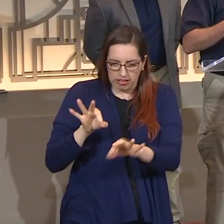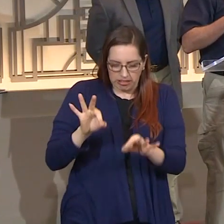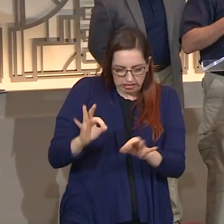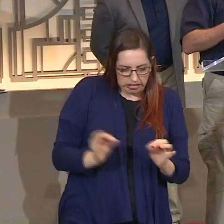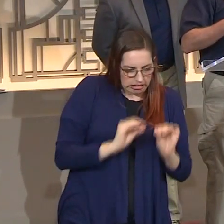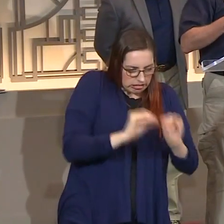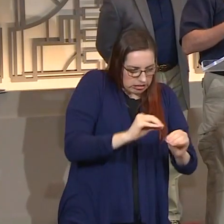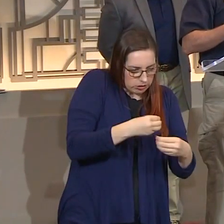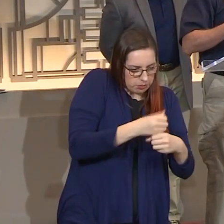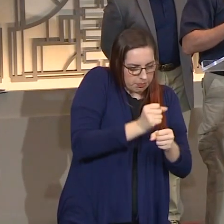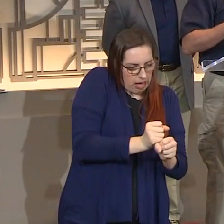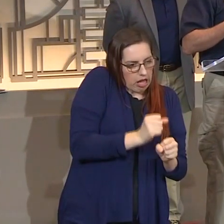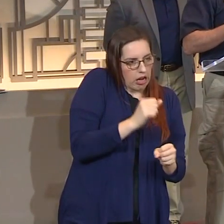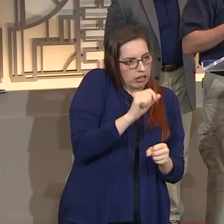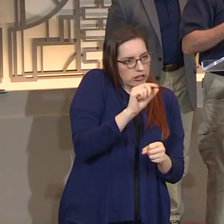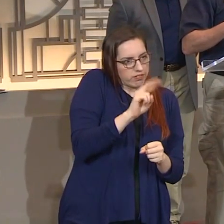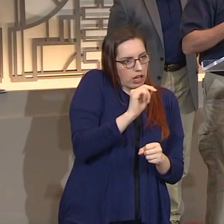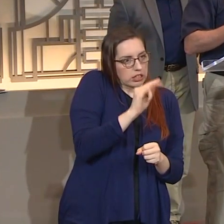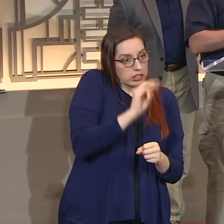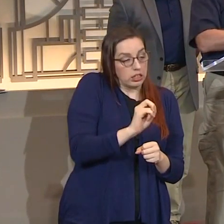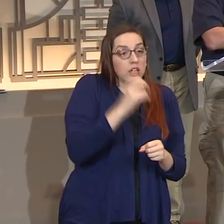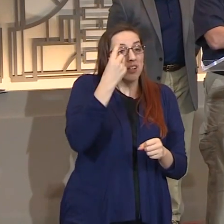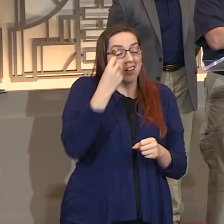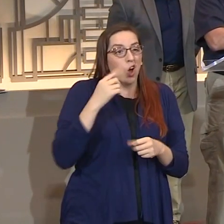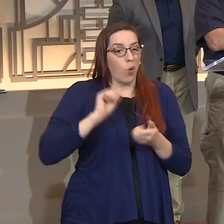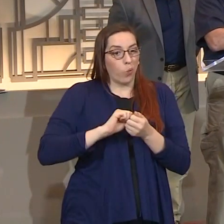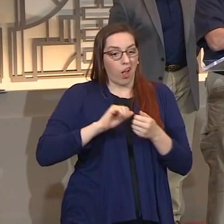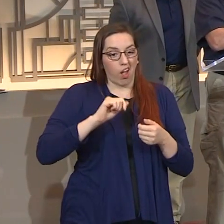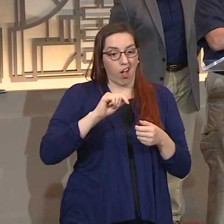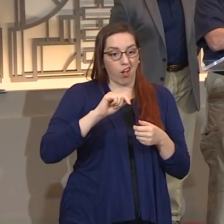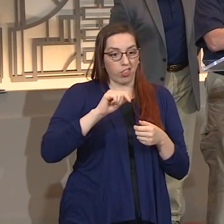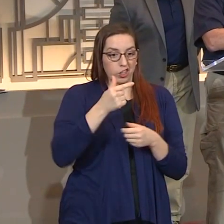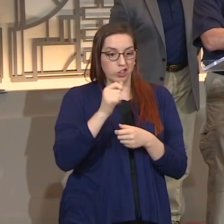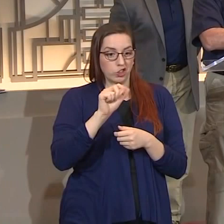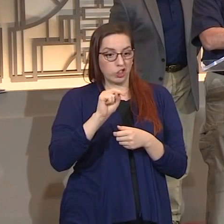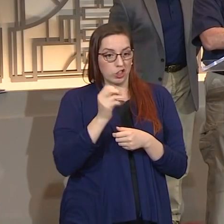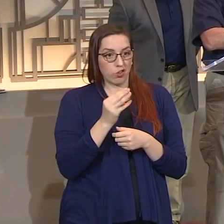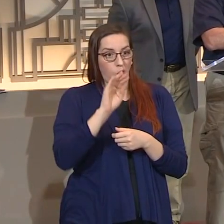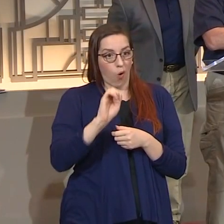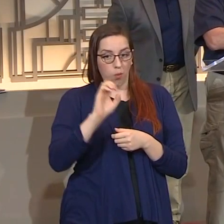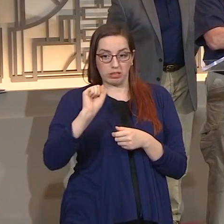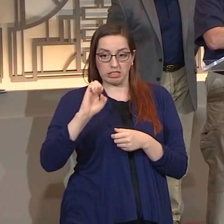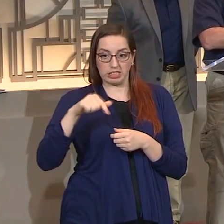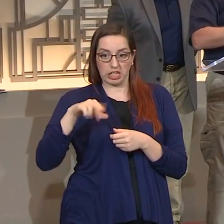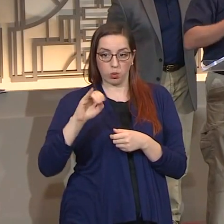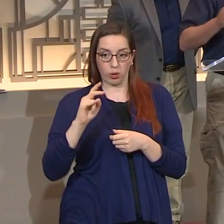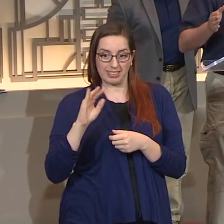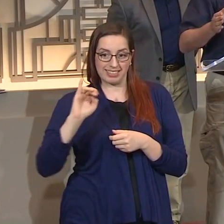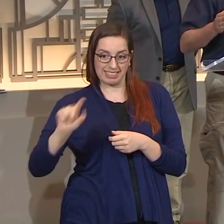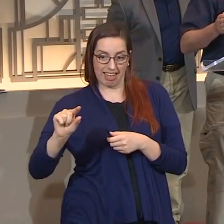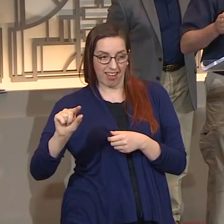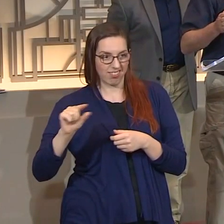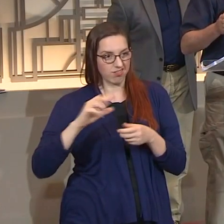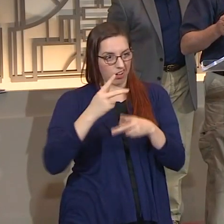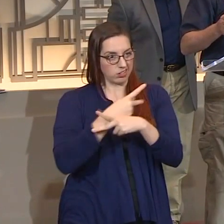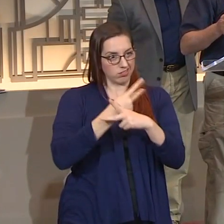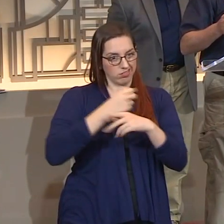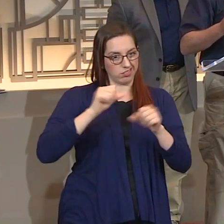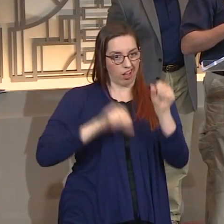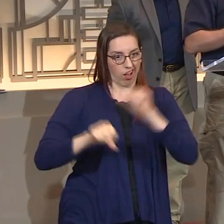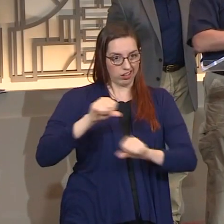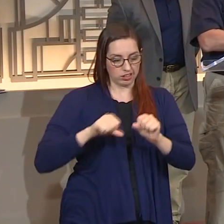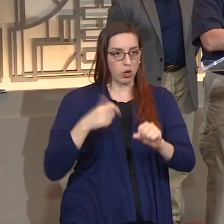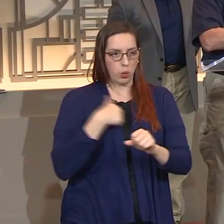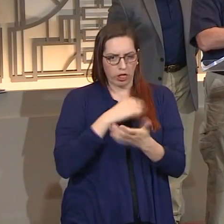But with genome sequencing and all the advances there, that's now done in weeks. And so that has put us way ahead on the curve of vaccine